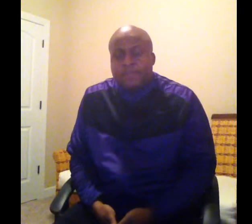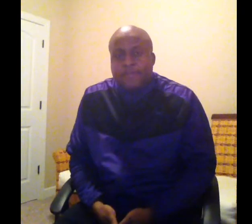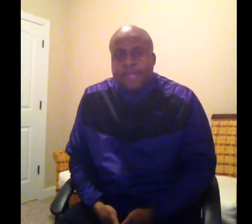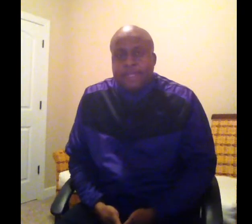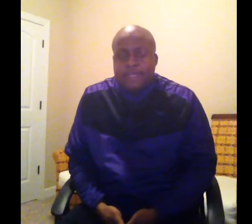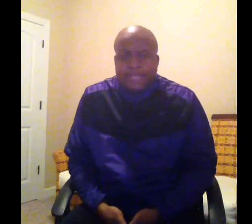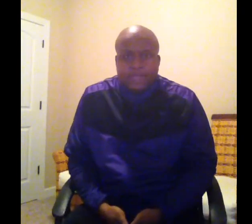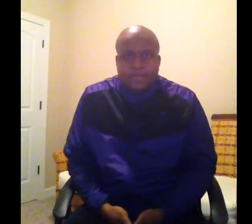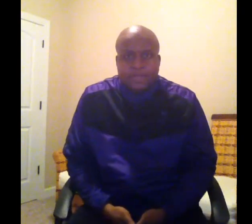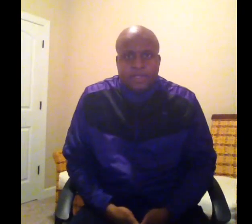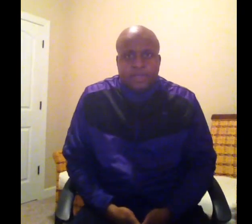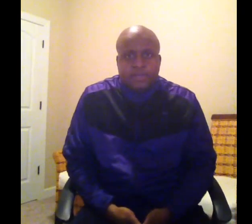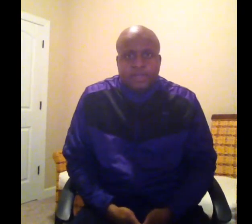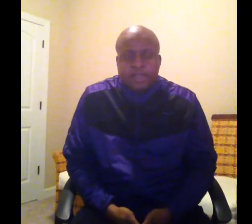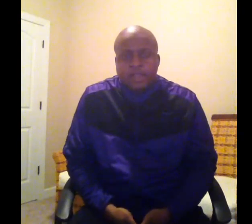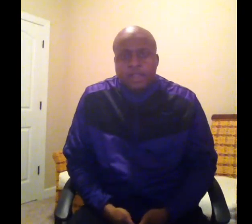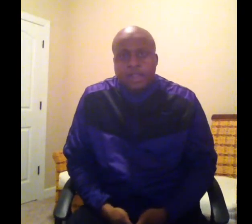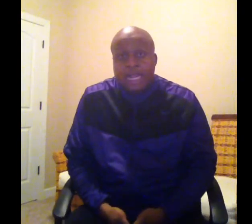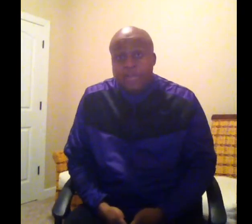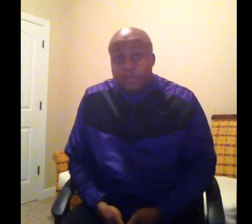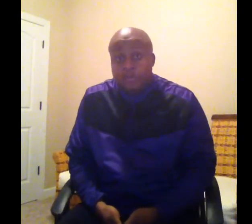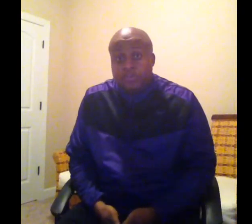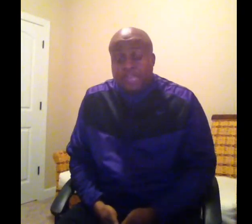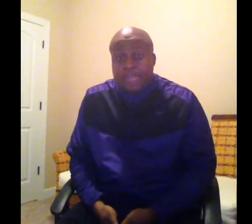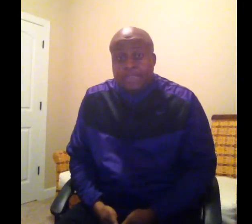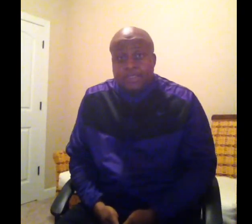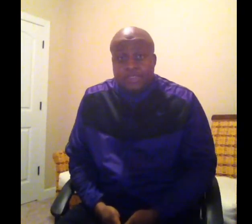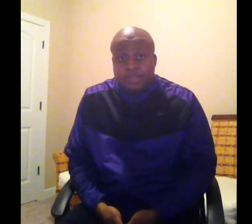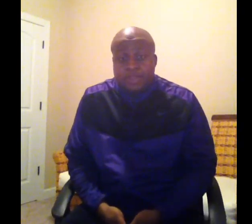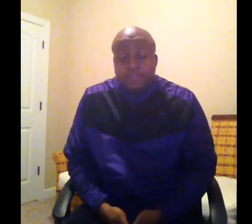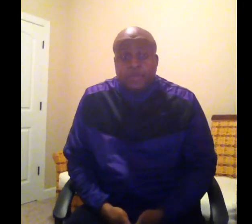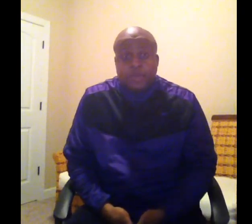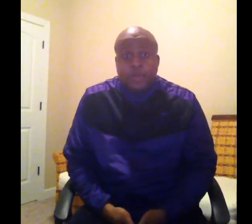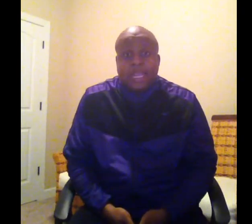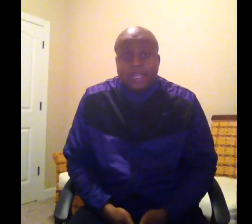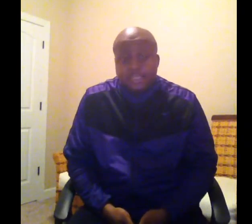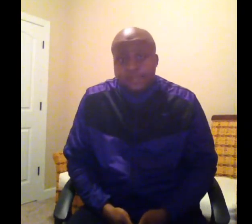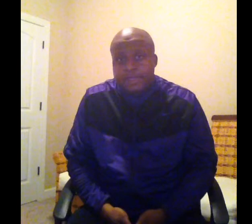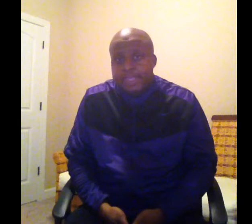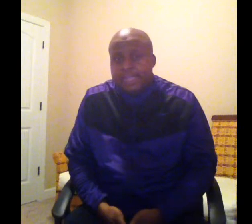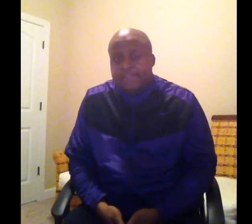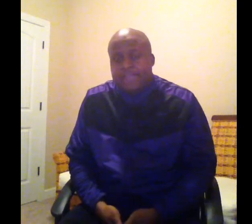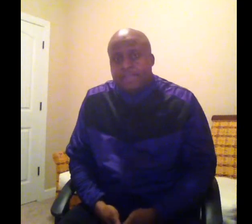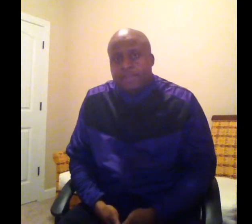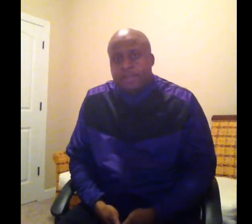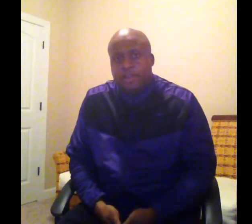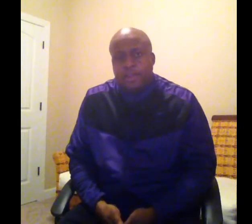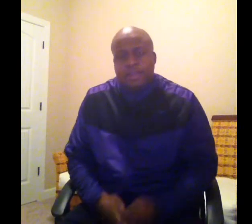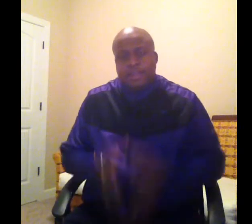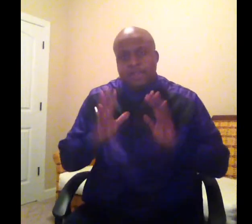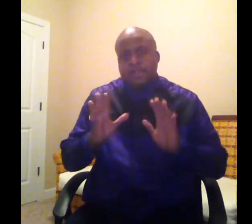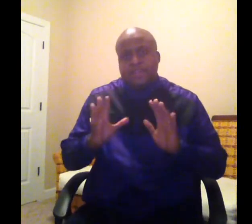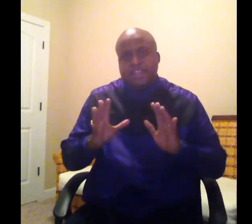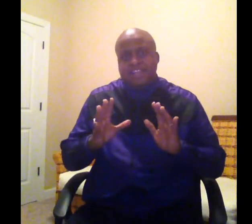find innate abilities and unused talent. It's a place where creativity, innovation, and other things